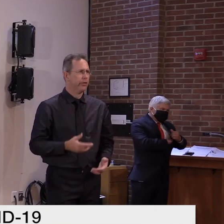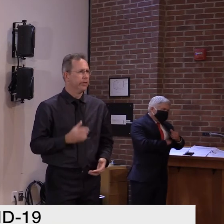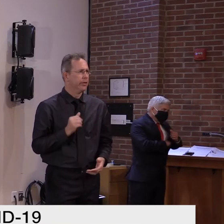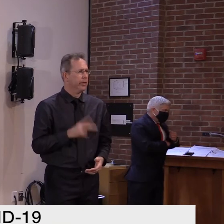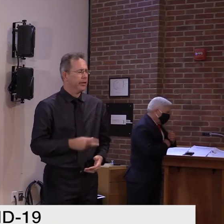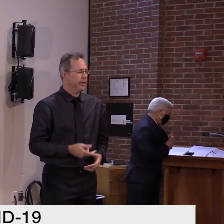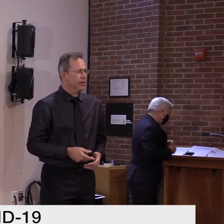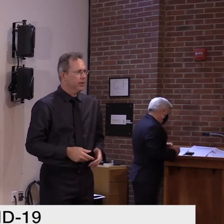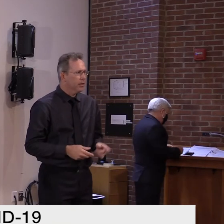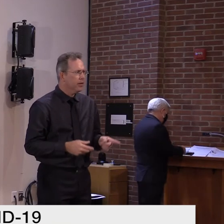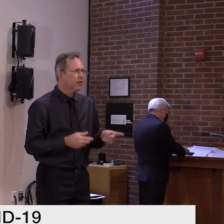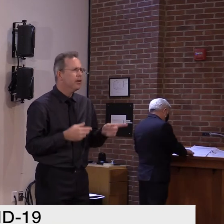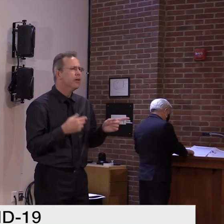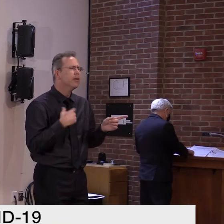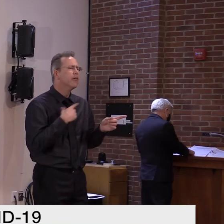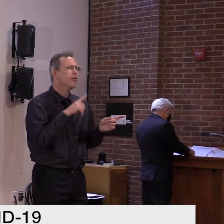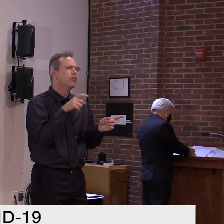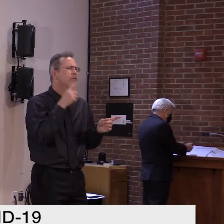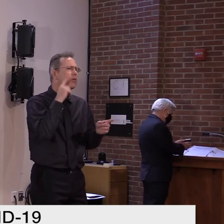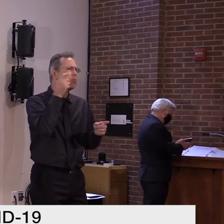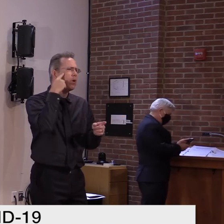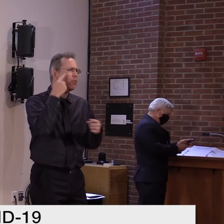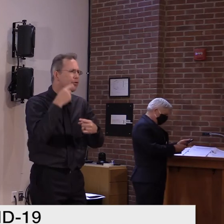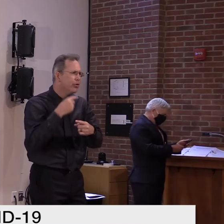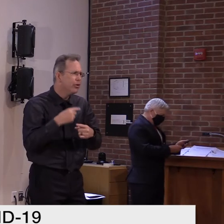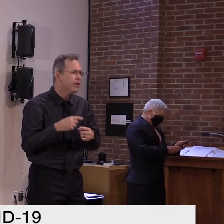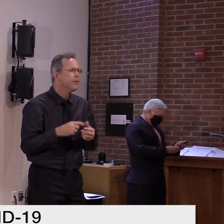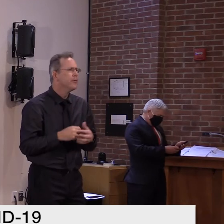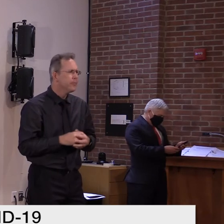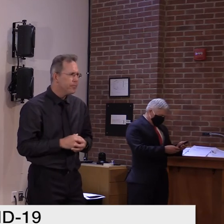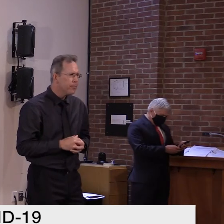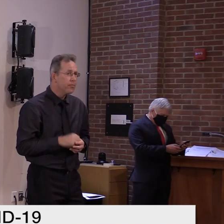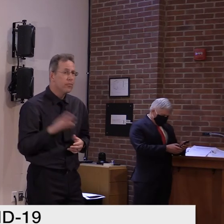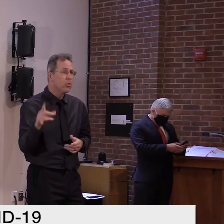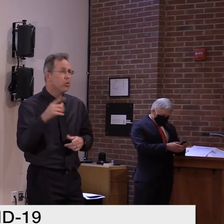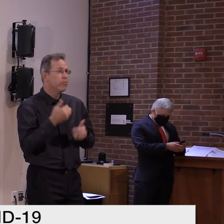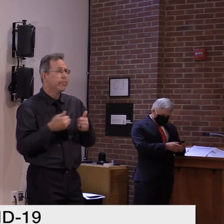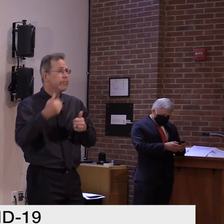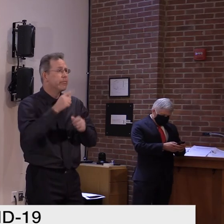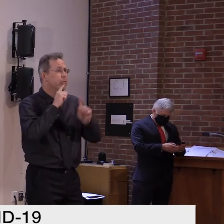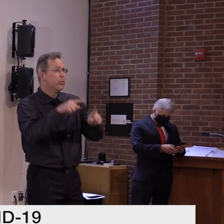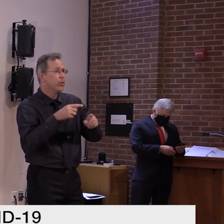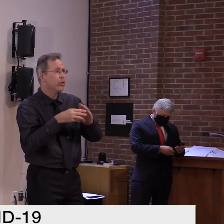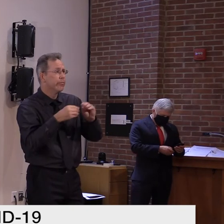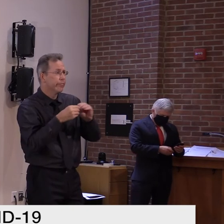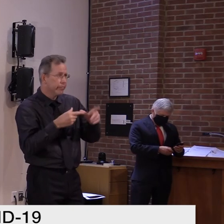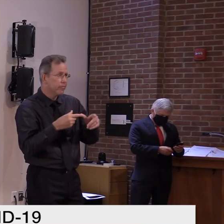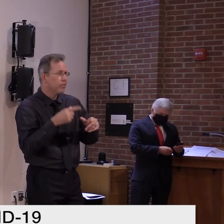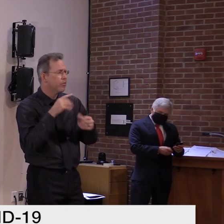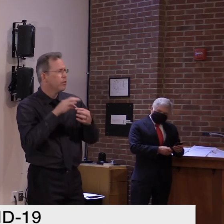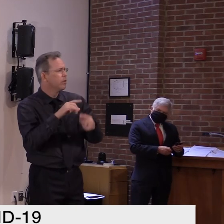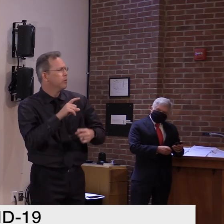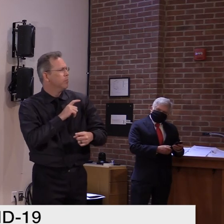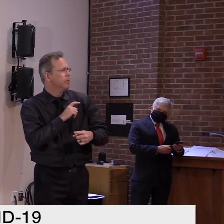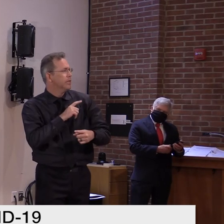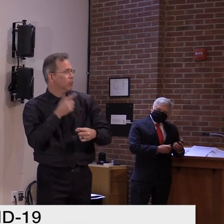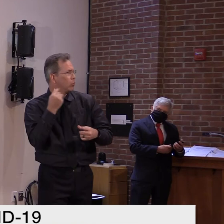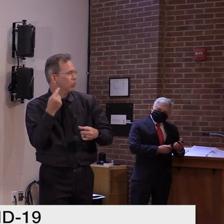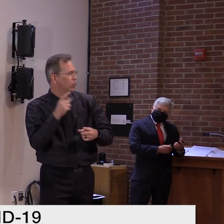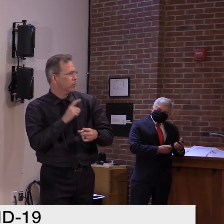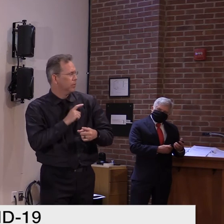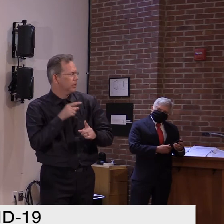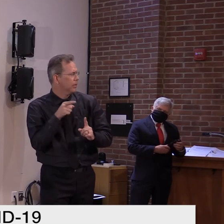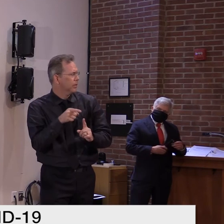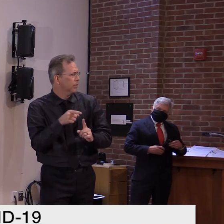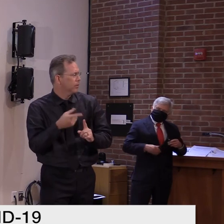Governor, on your executive order about the new policing stuff, you said